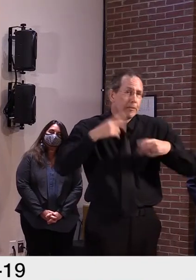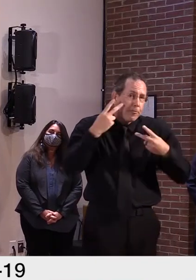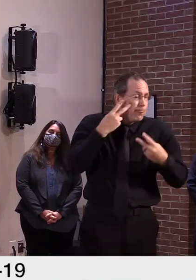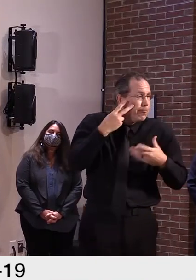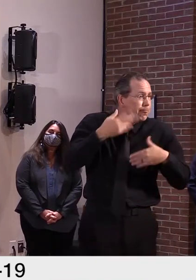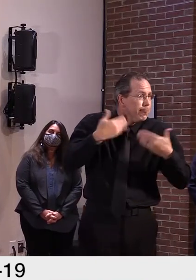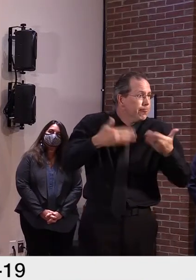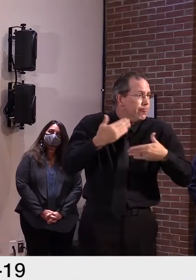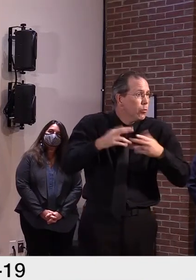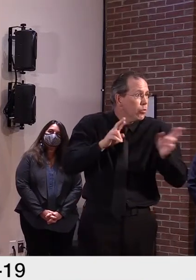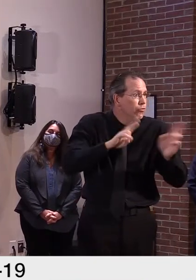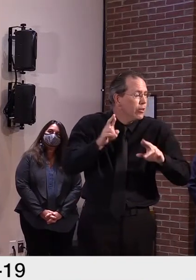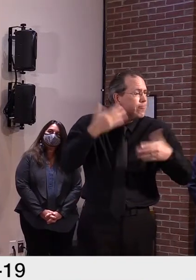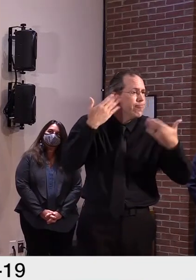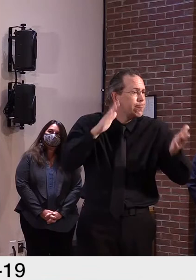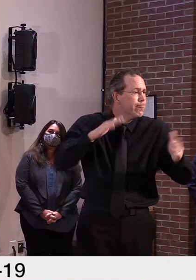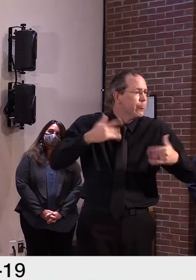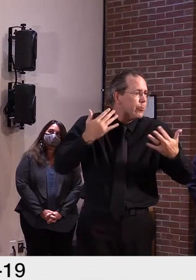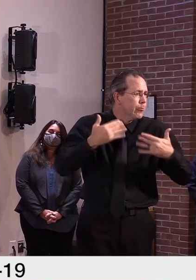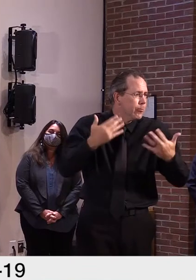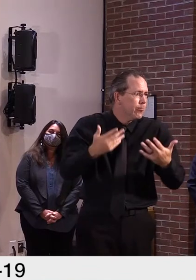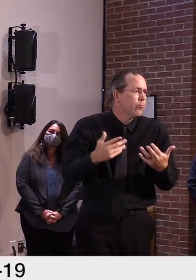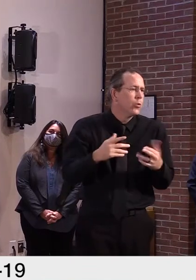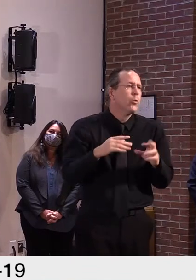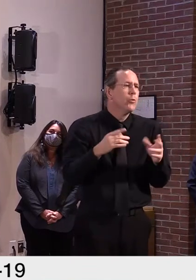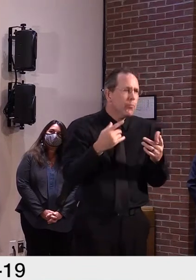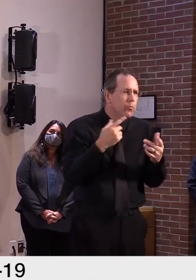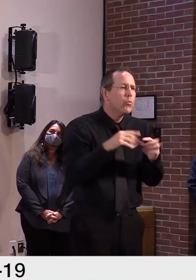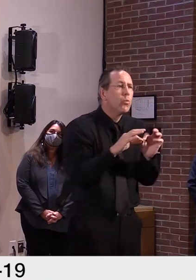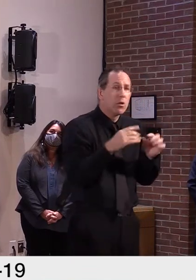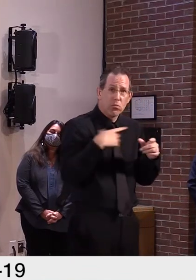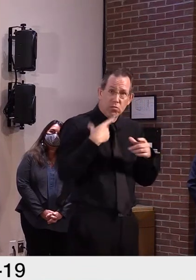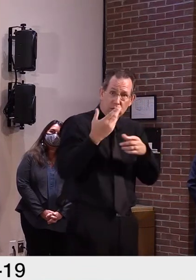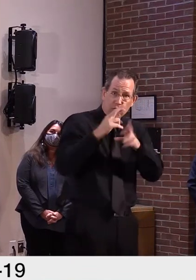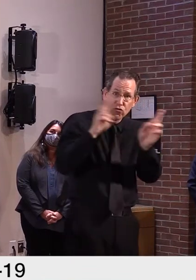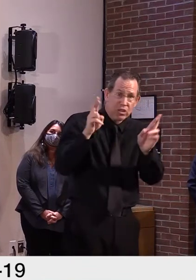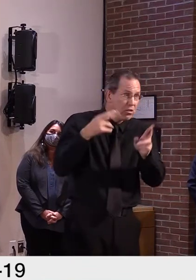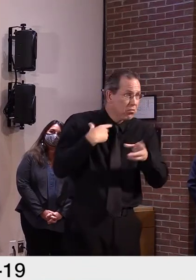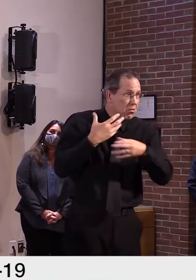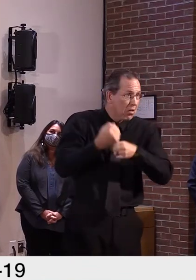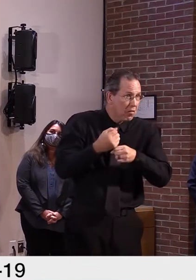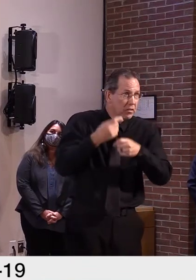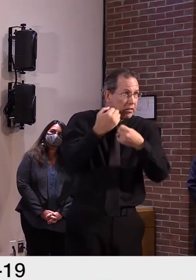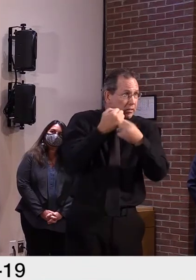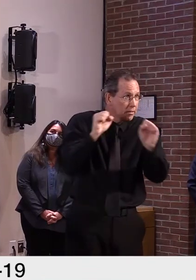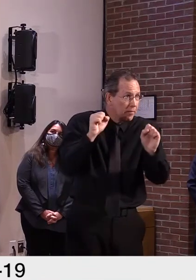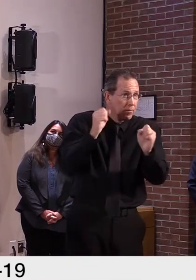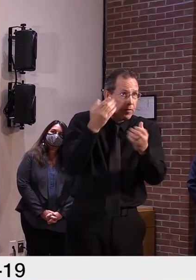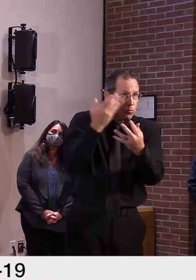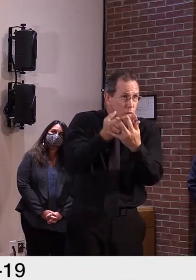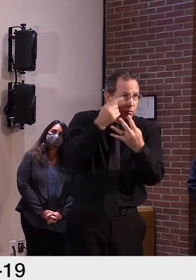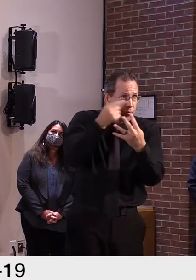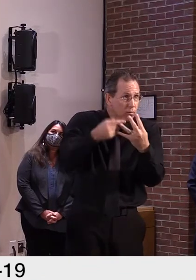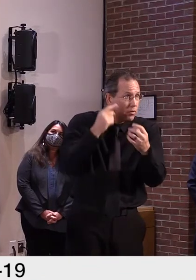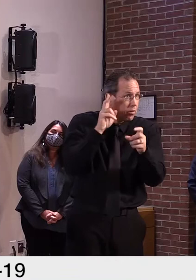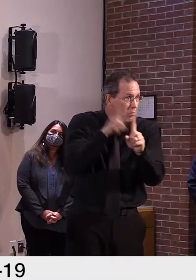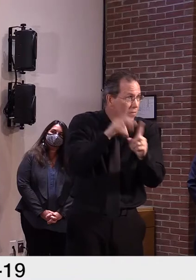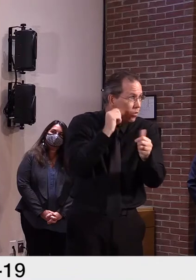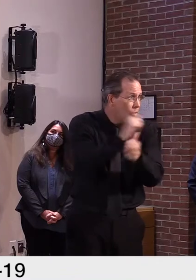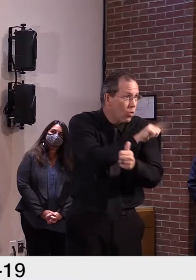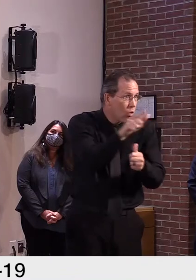that in Vermont, we will be ready for the vaccine before the vaccine is ready for use.